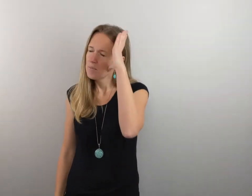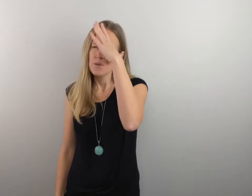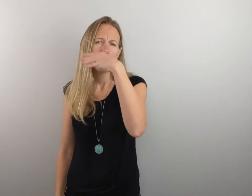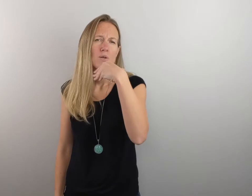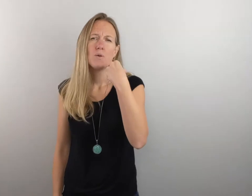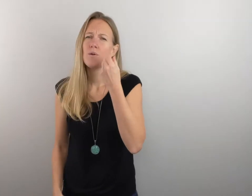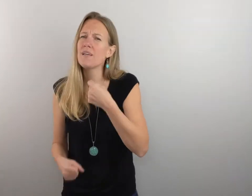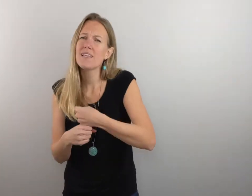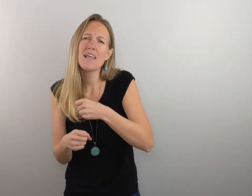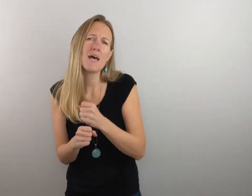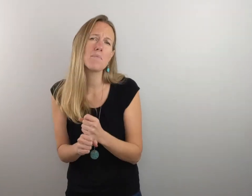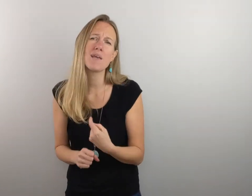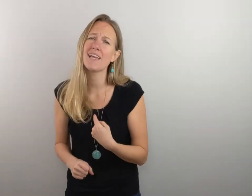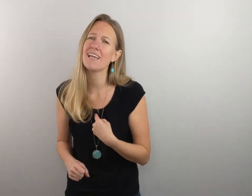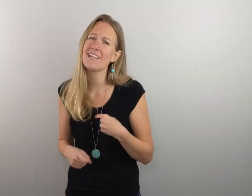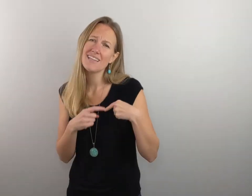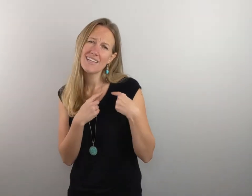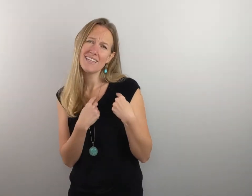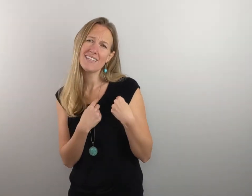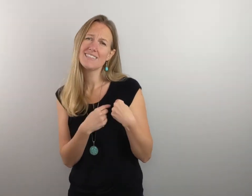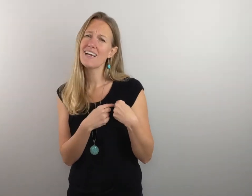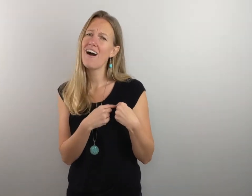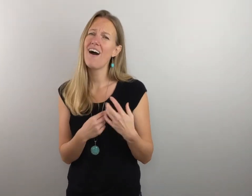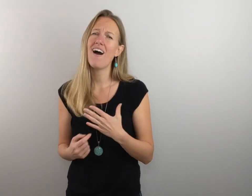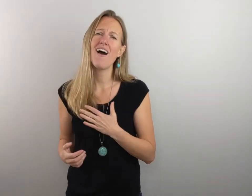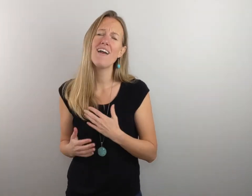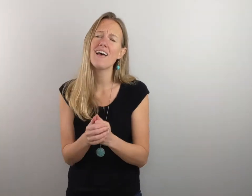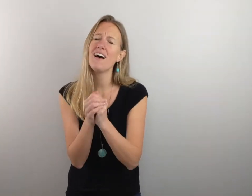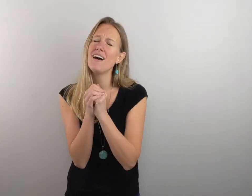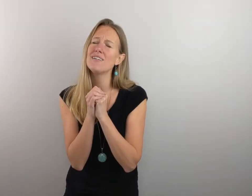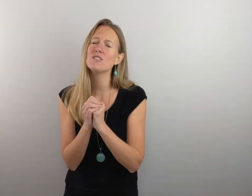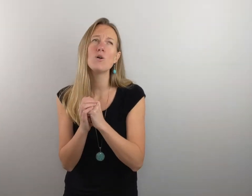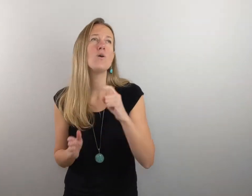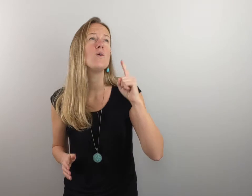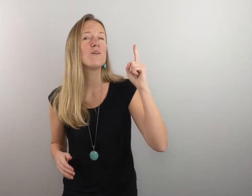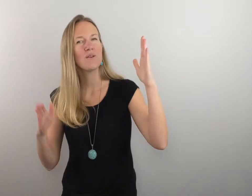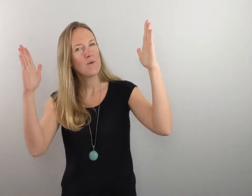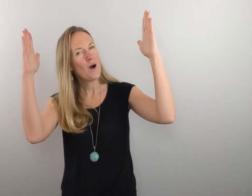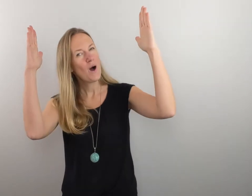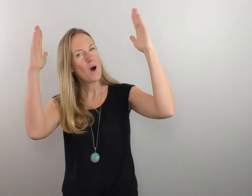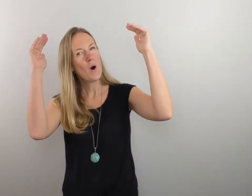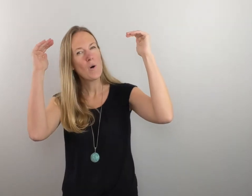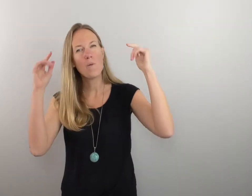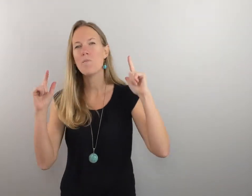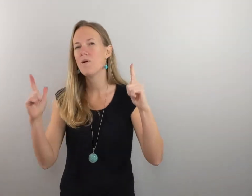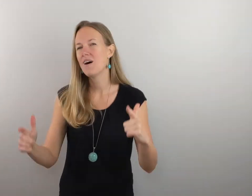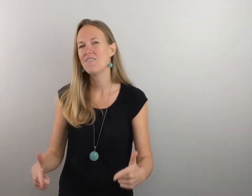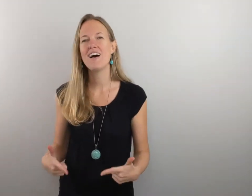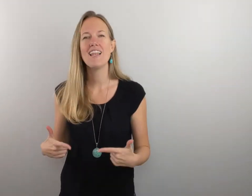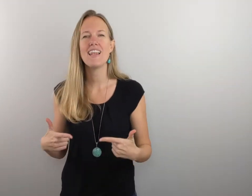Beauty that made this heart adore you. Hope of a